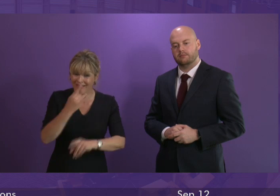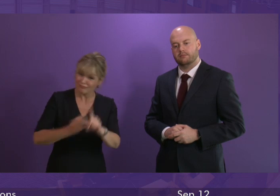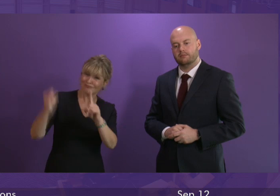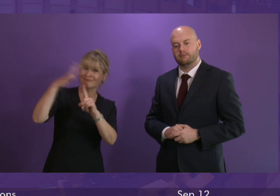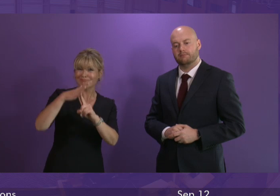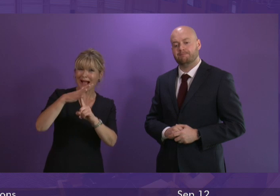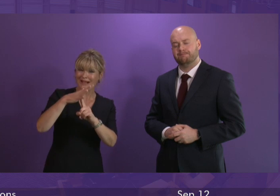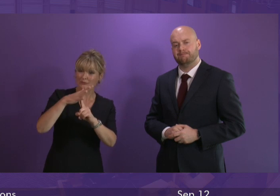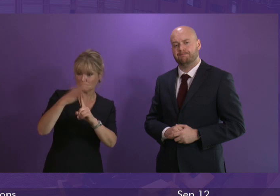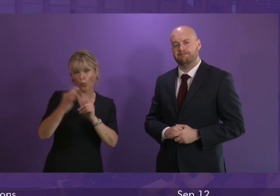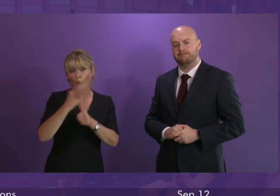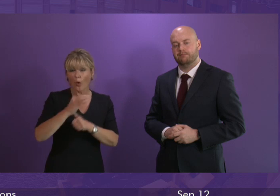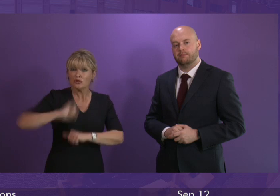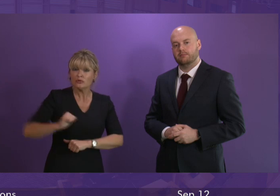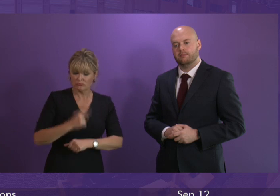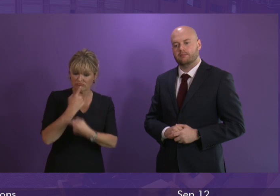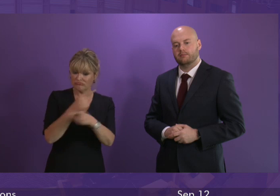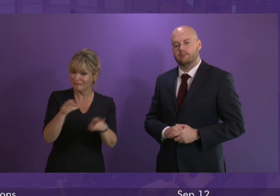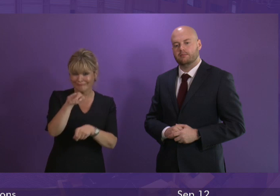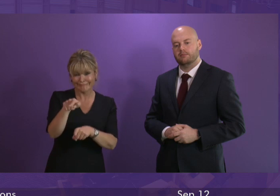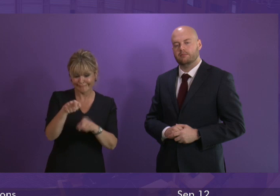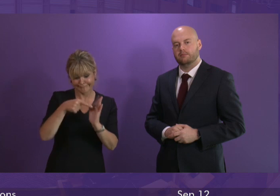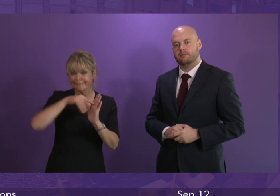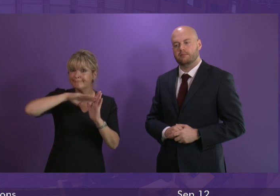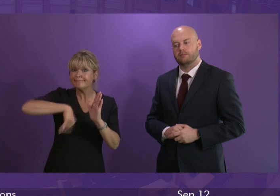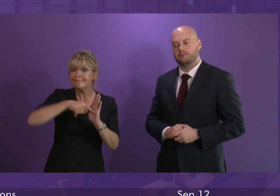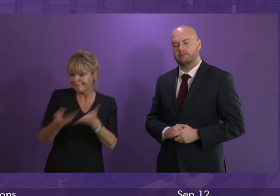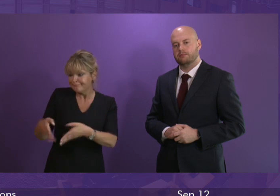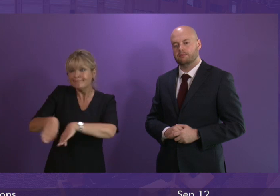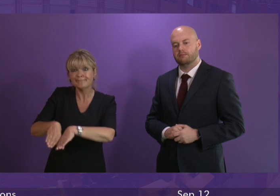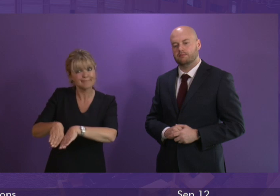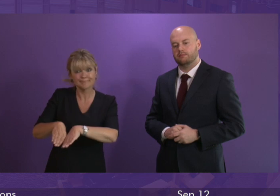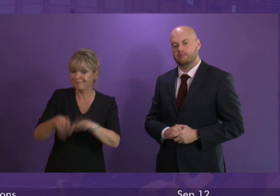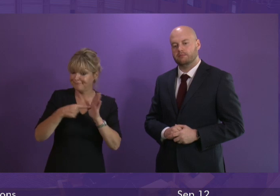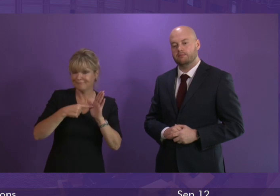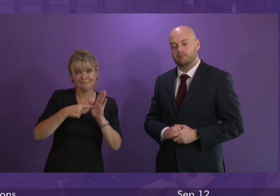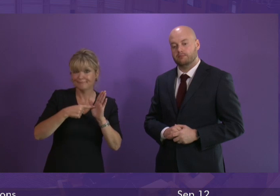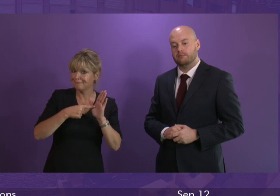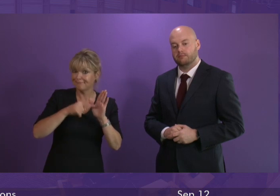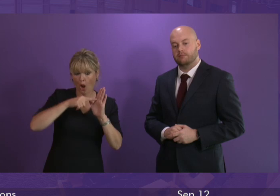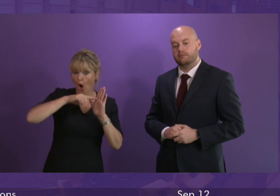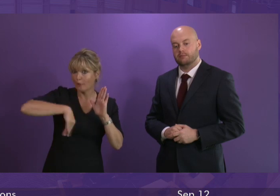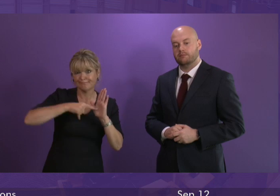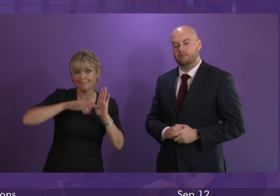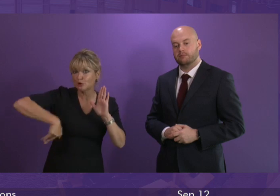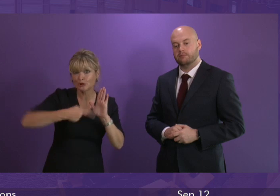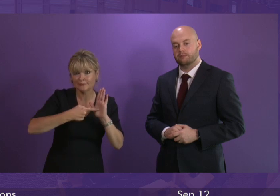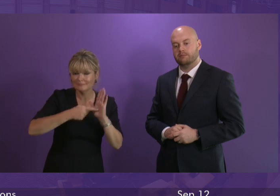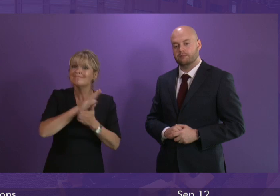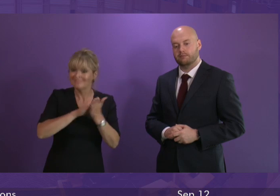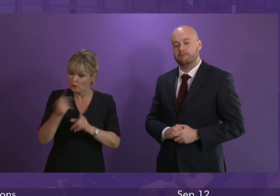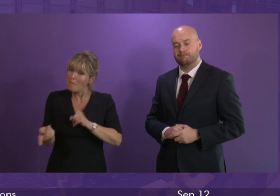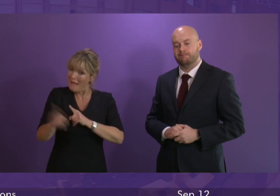prorogation of parliament as unlawful parliament should be back to work scrutinising this government because if any government needed